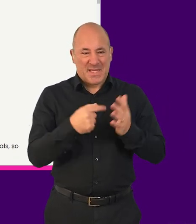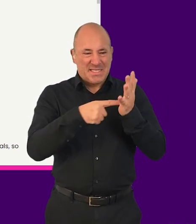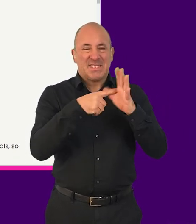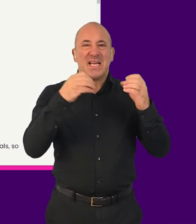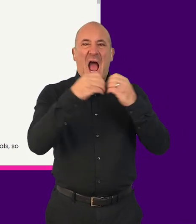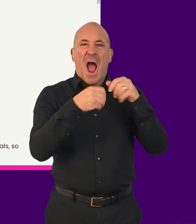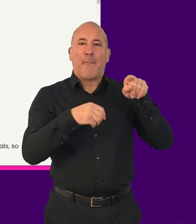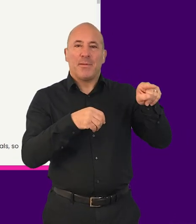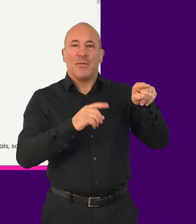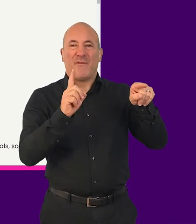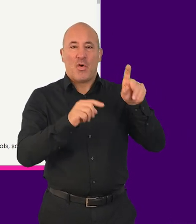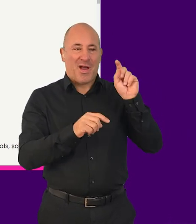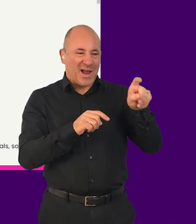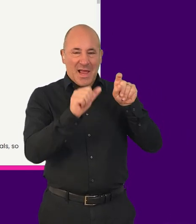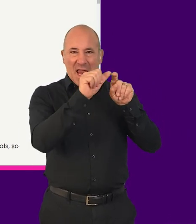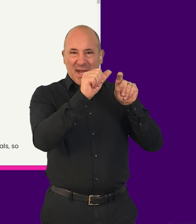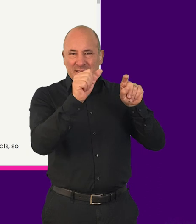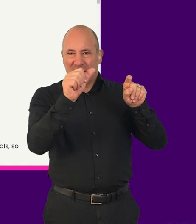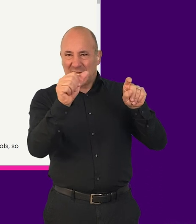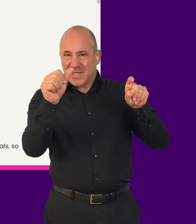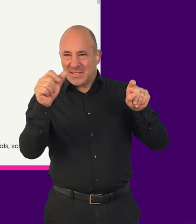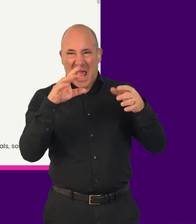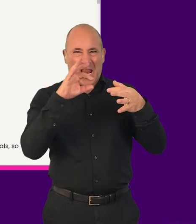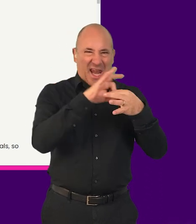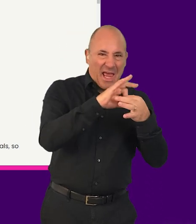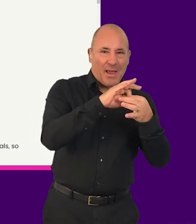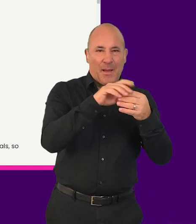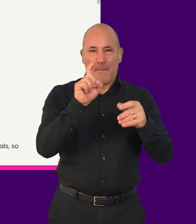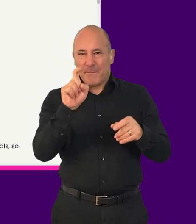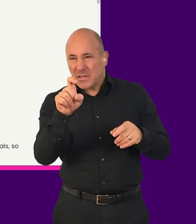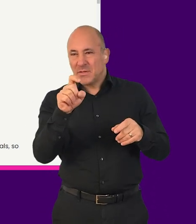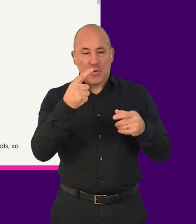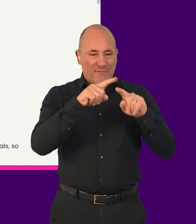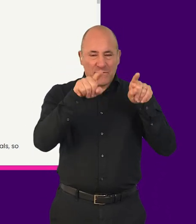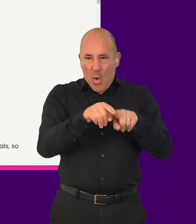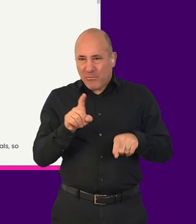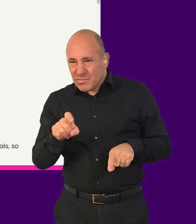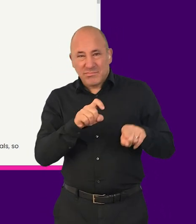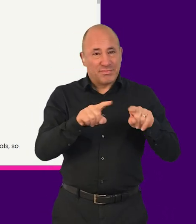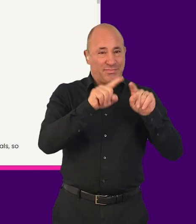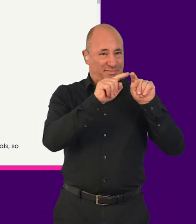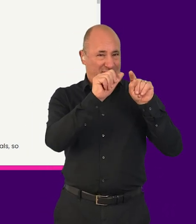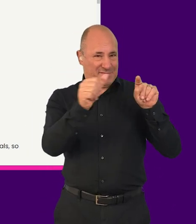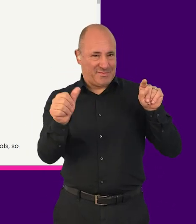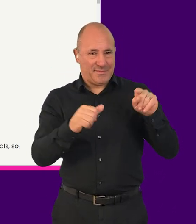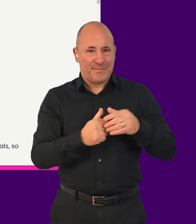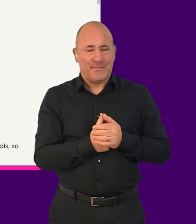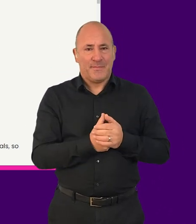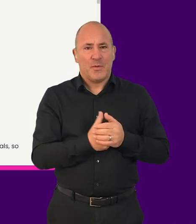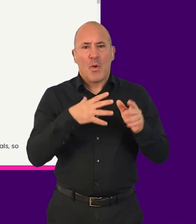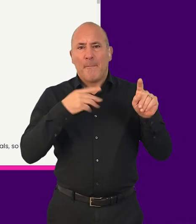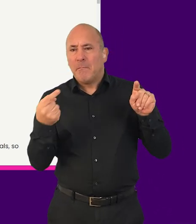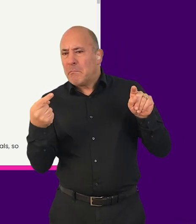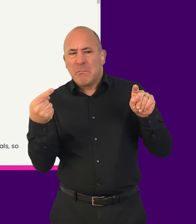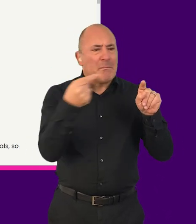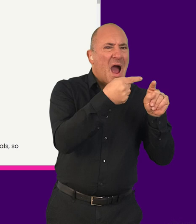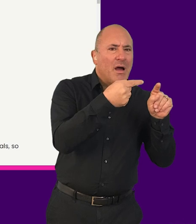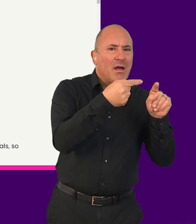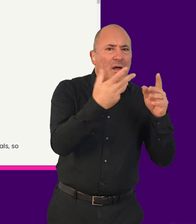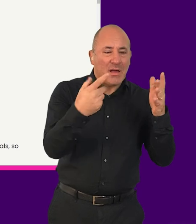is used to navigate to the next focusable element such as links, buttons or form inputs. To move backwards,